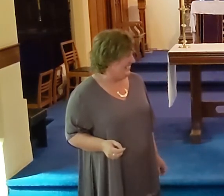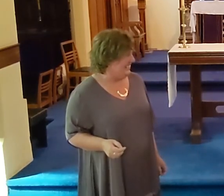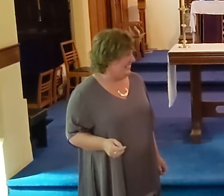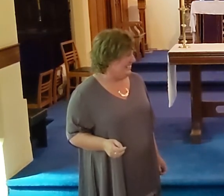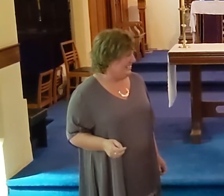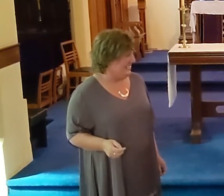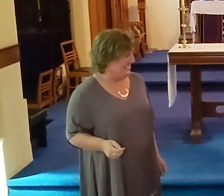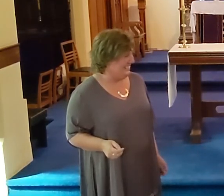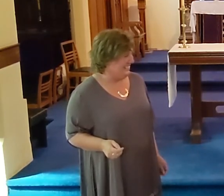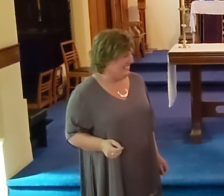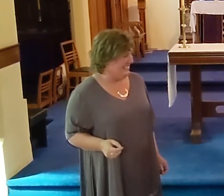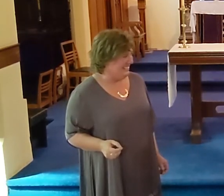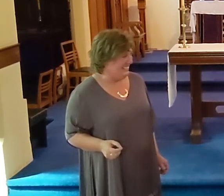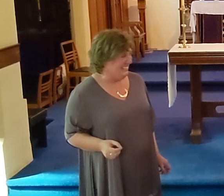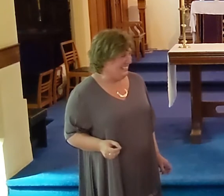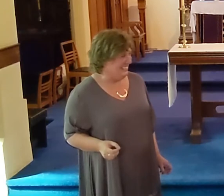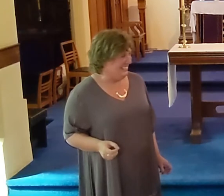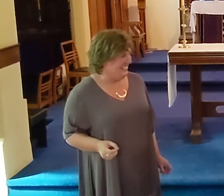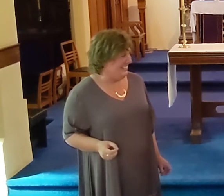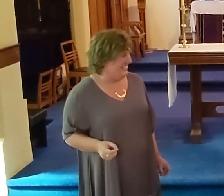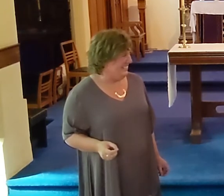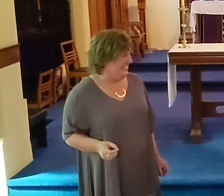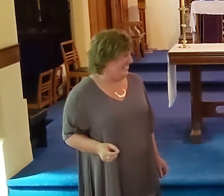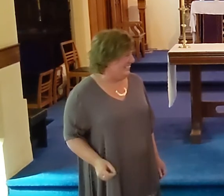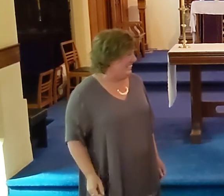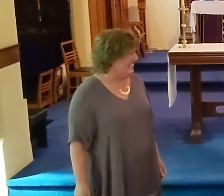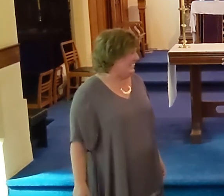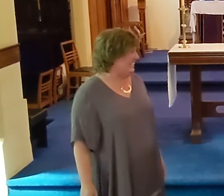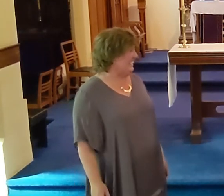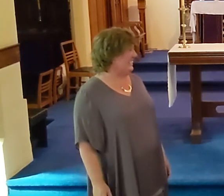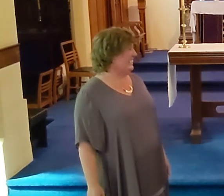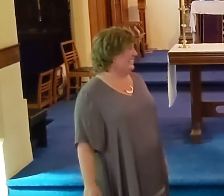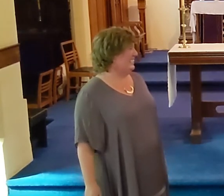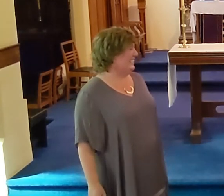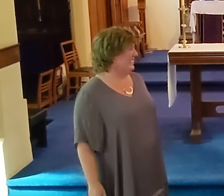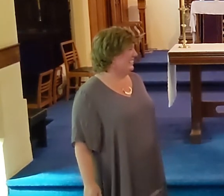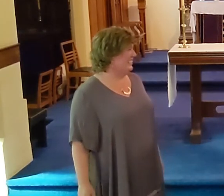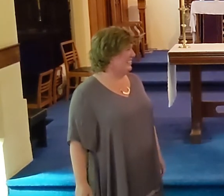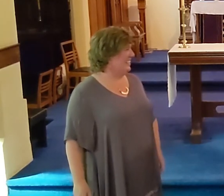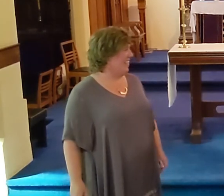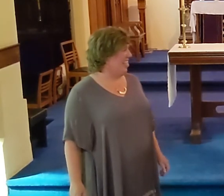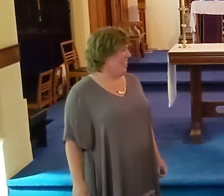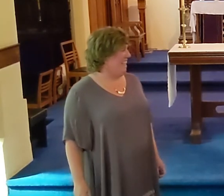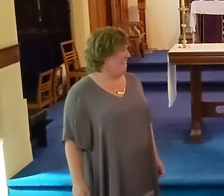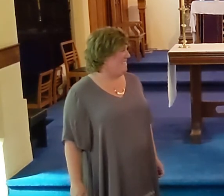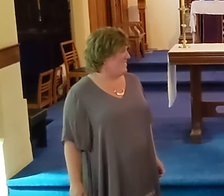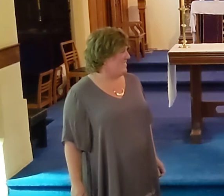students kind of help them up the steps onto the stage, you know, and they stand up in a row. And then they just sort of